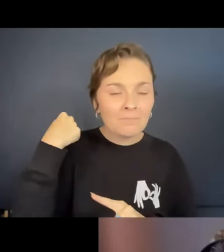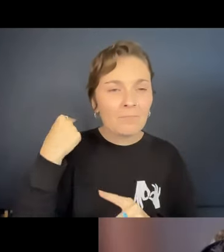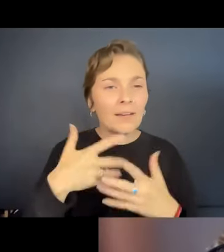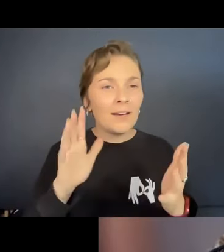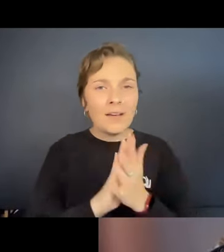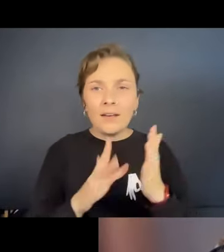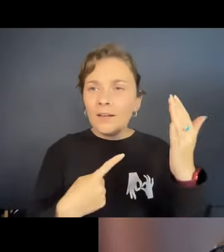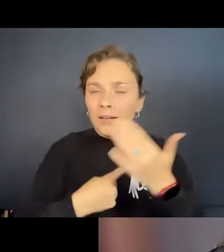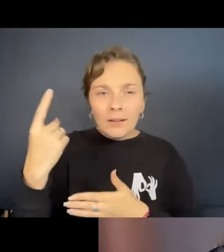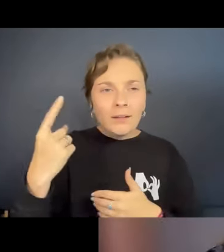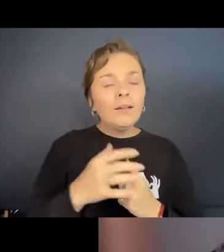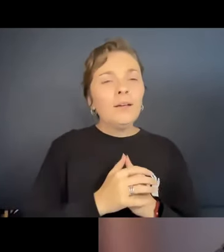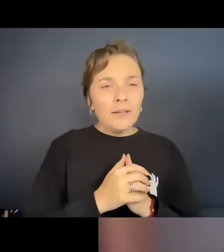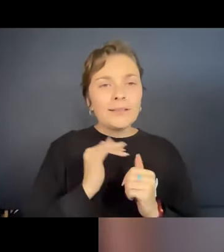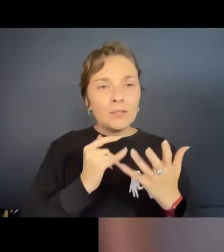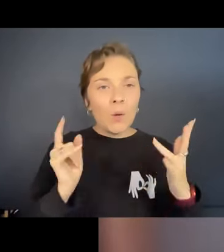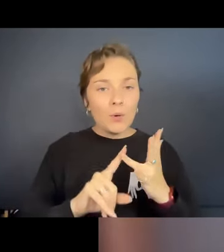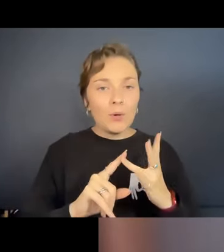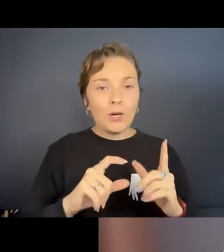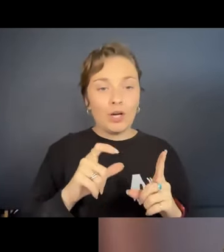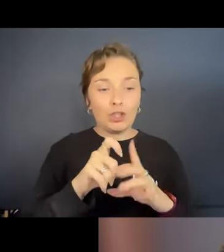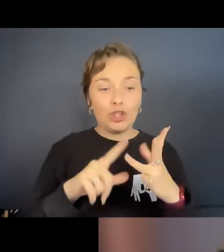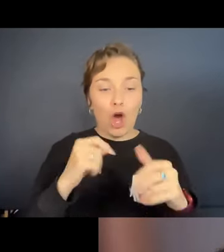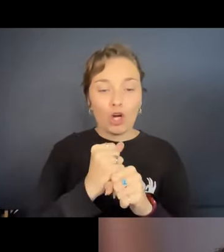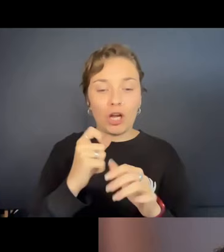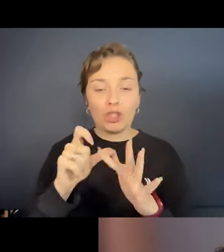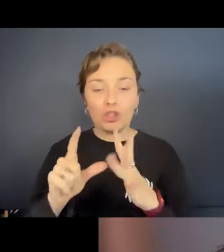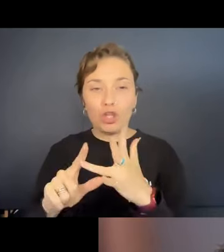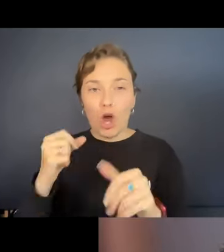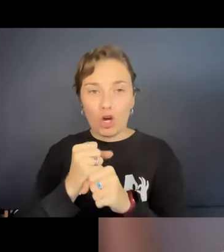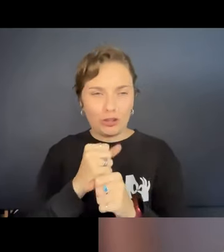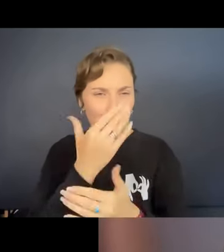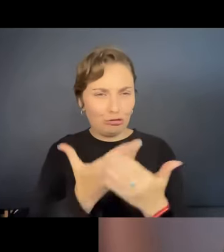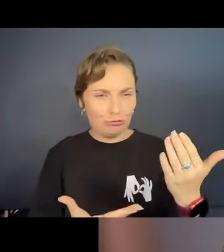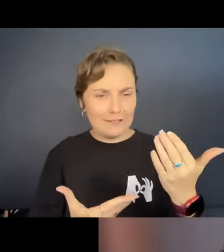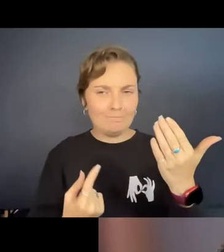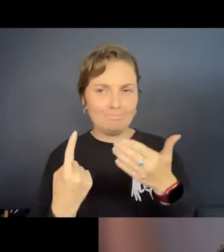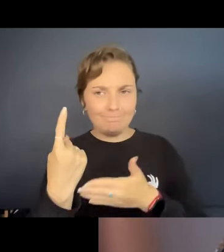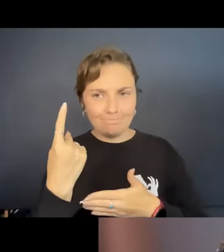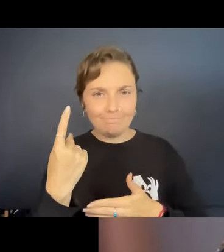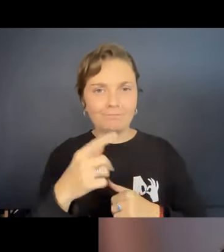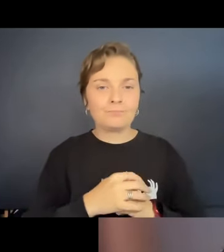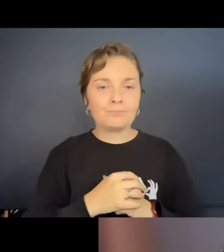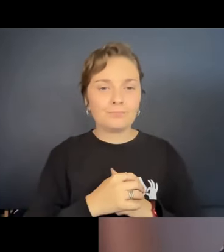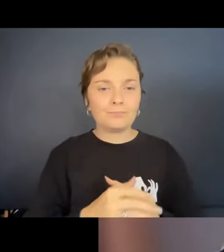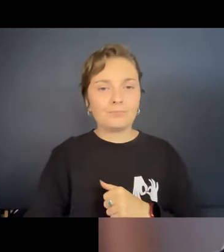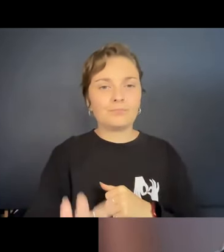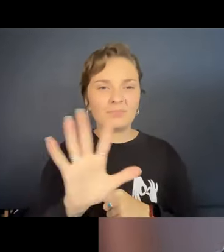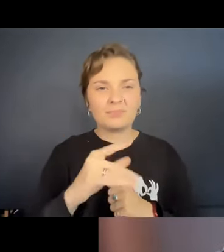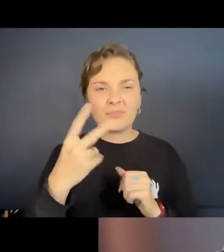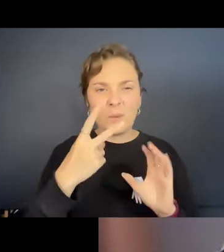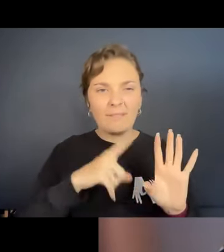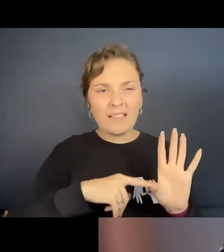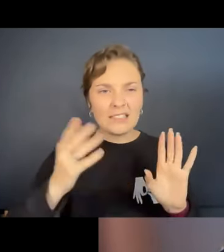how it all came about. So Dog Dog The Story came about 12 years